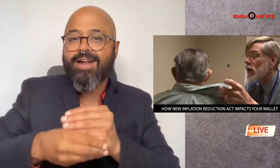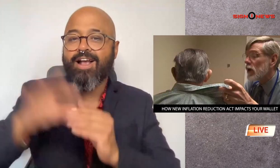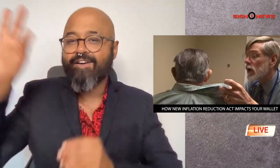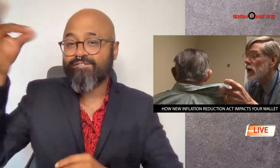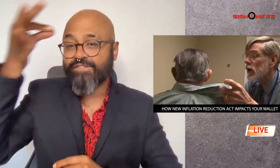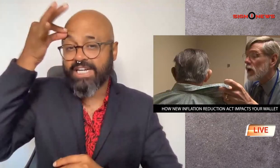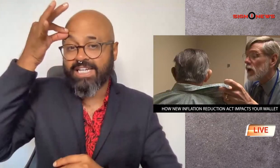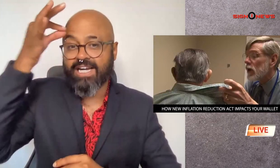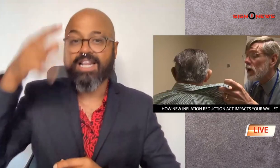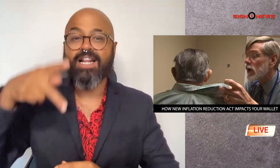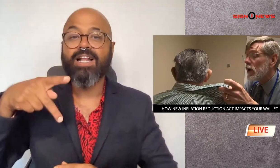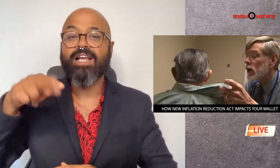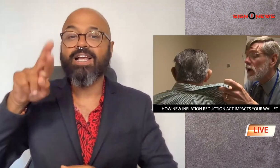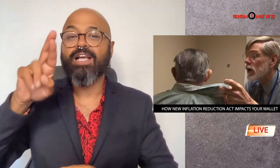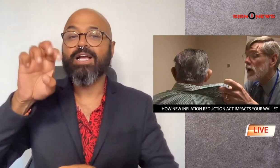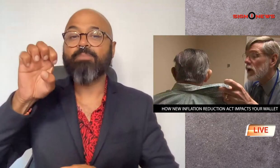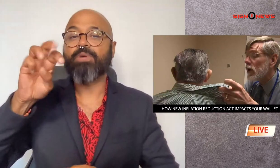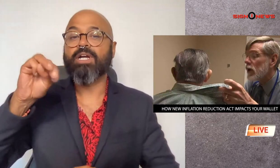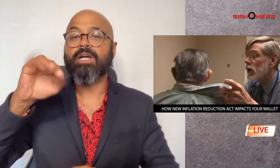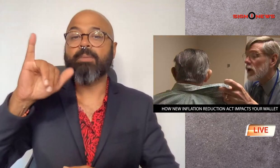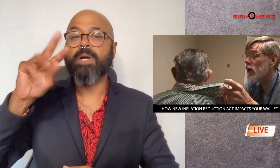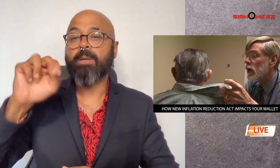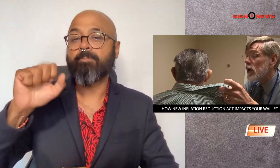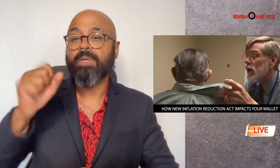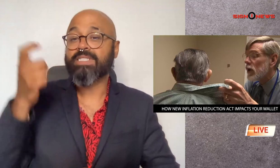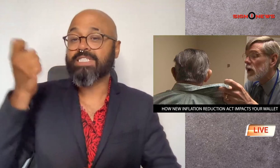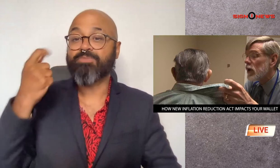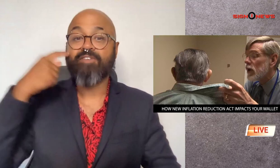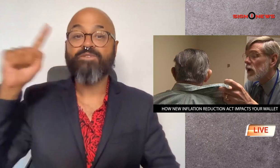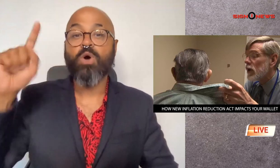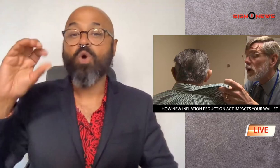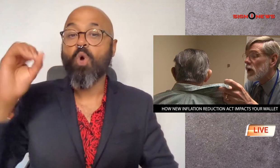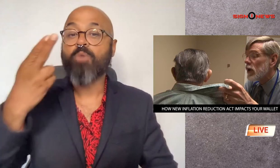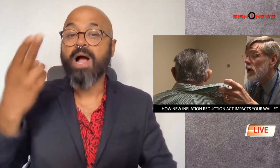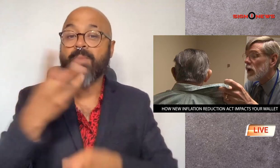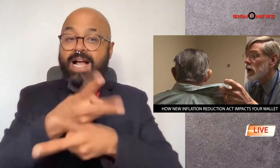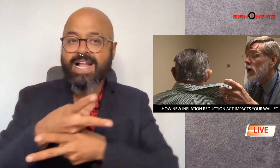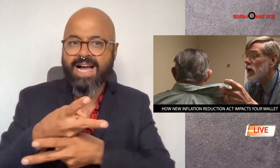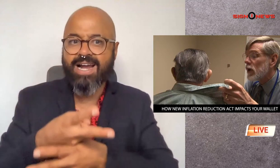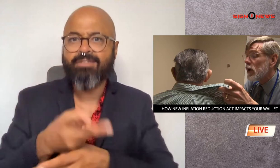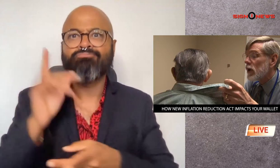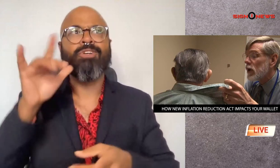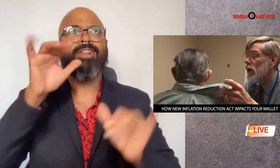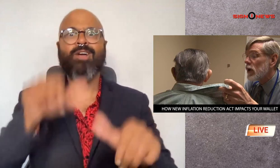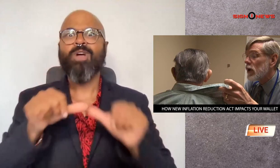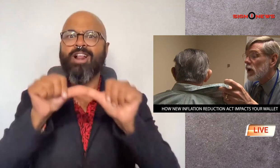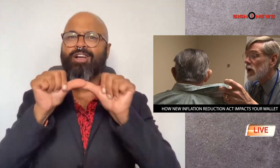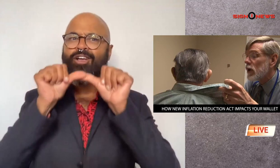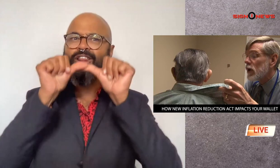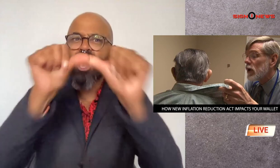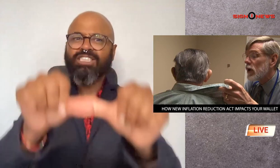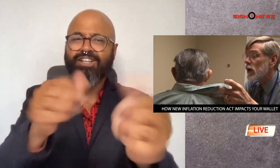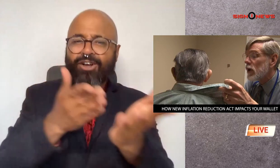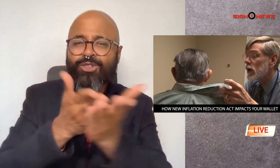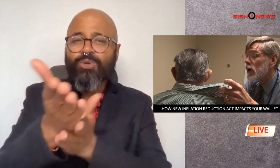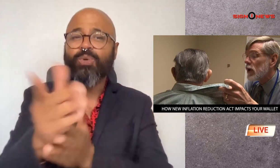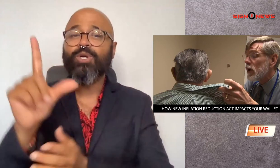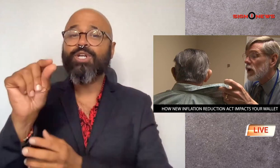if you get an enhanced federal premium subsidy for obamacare it will now last through